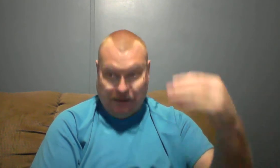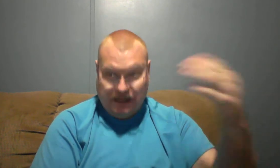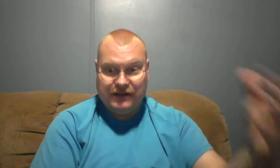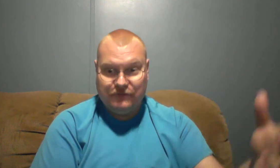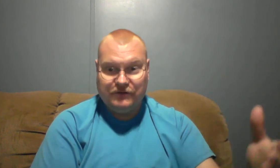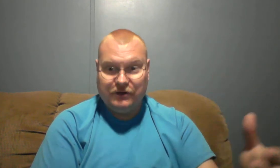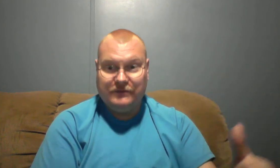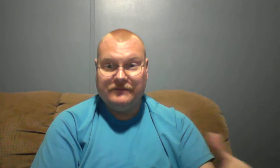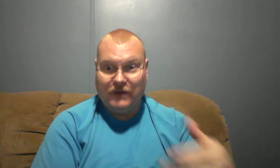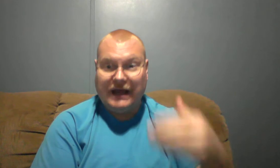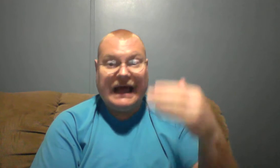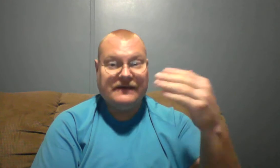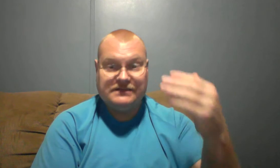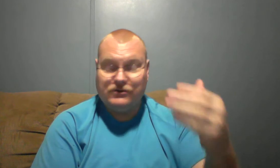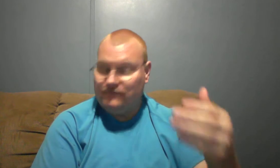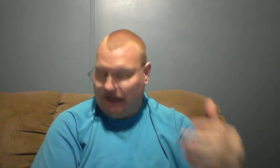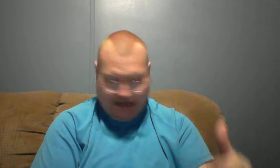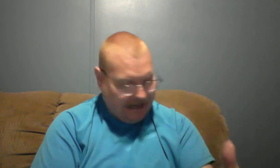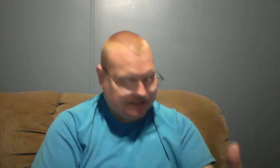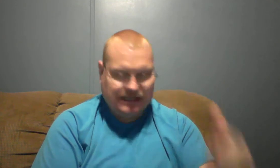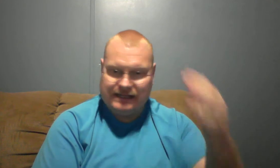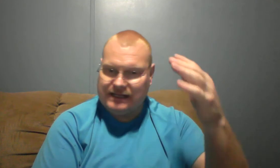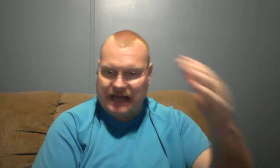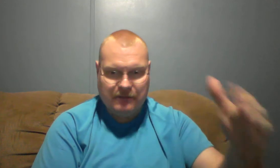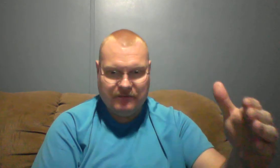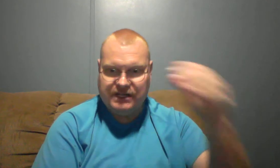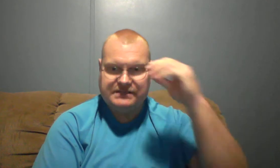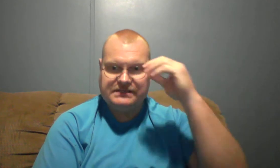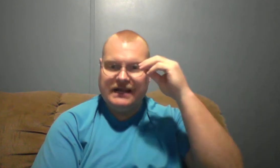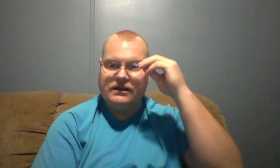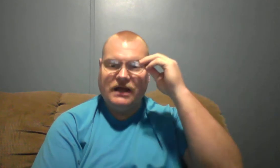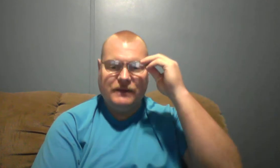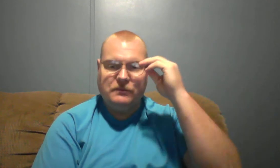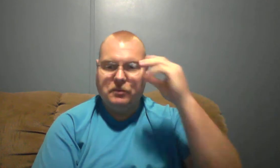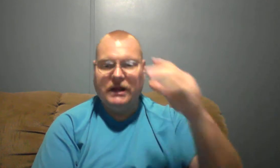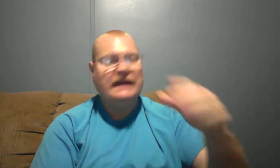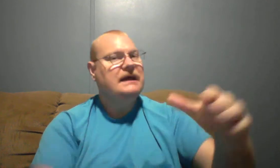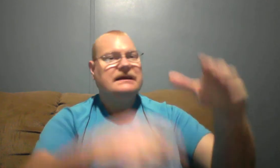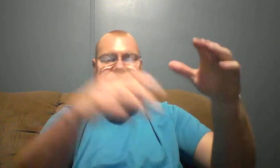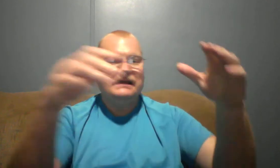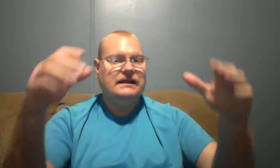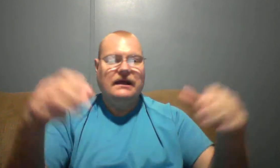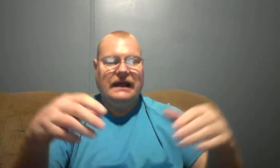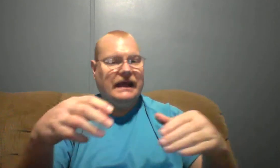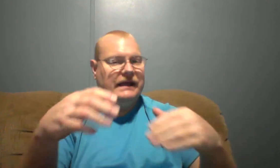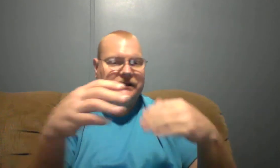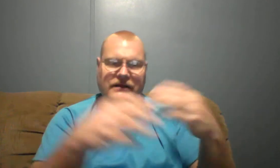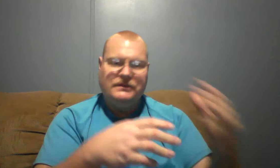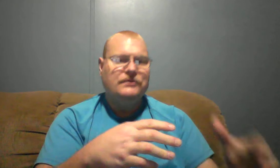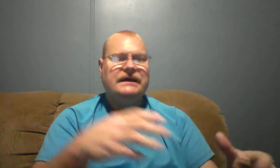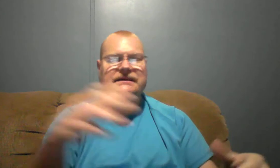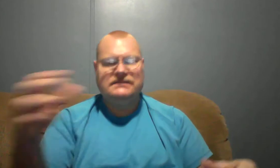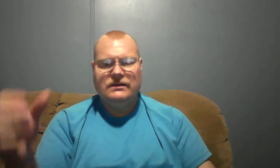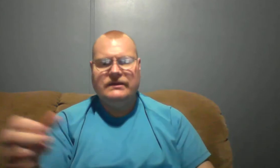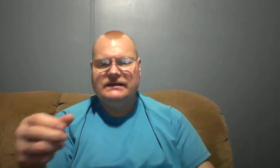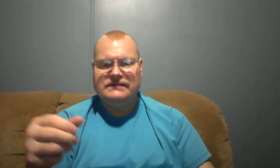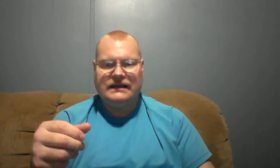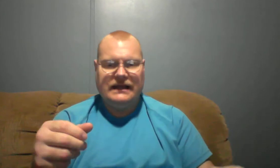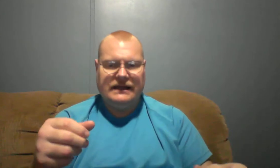would I do for you. You got to ask, got to ask it in the name of Jesus. I hear a lot of people pray, said, and do this and do this in,